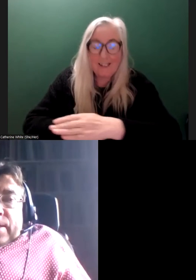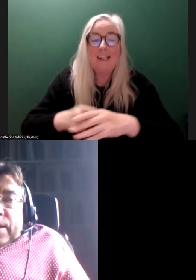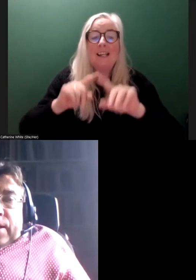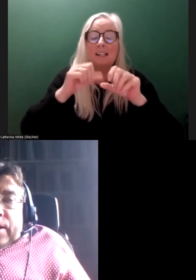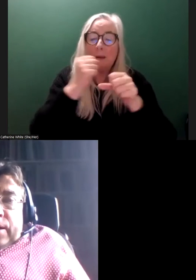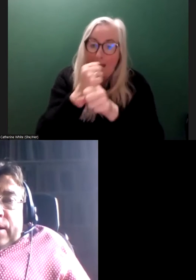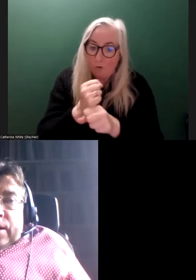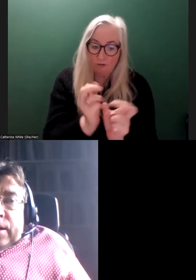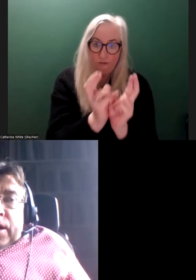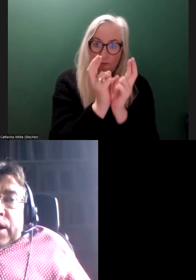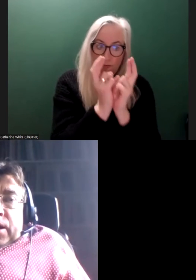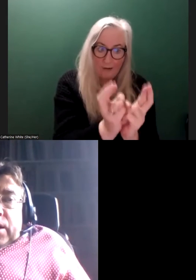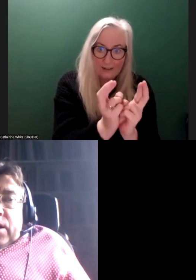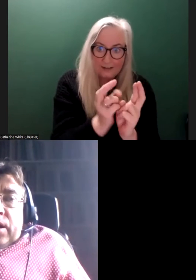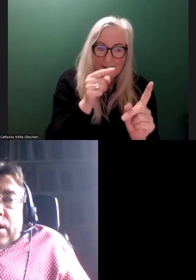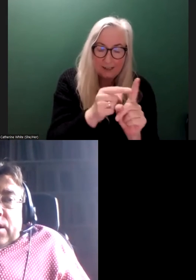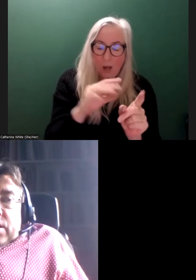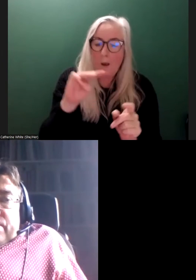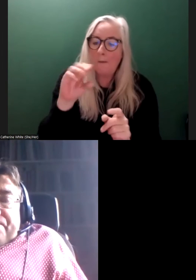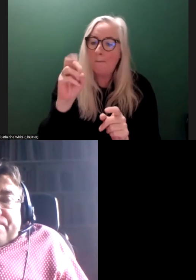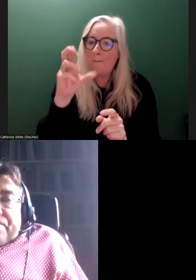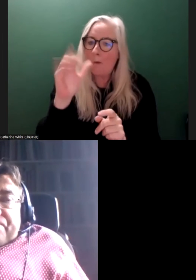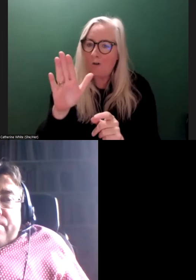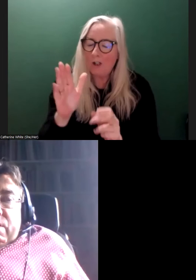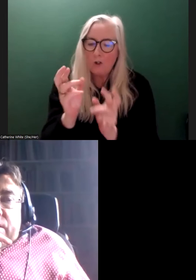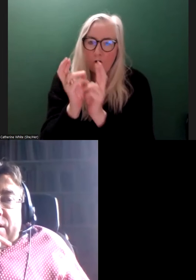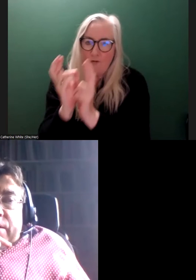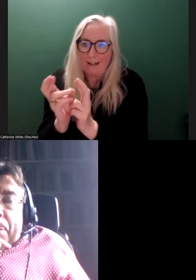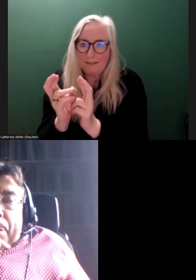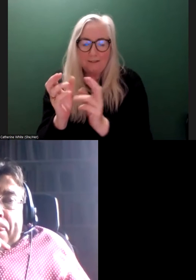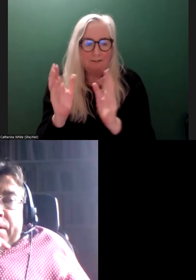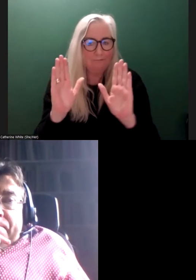and it is about, you know, a morally correct compass pointing north.